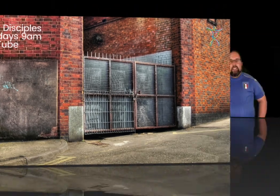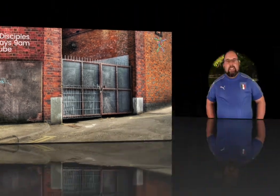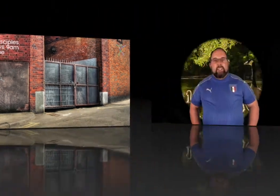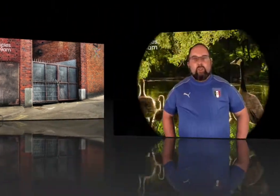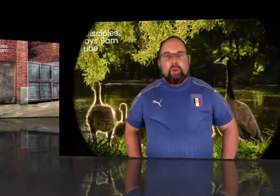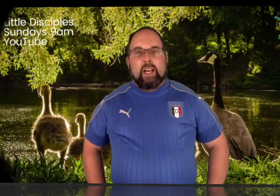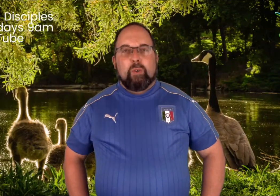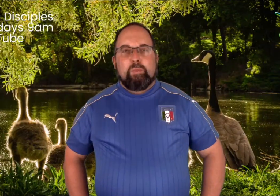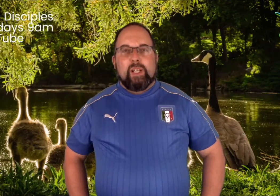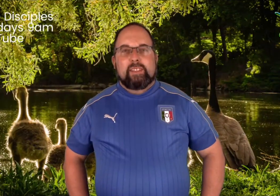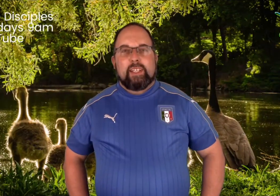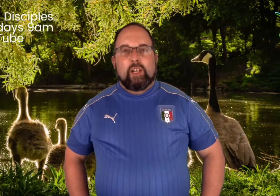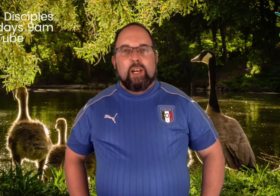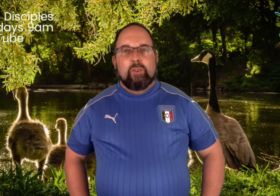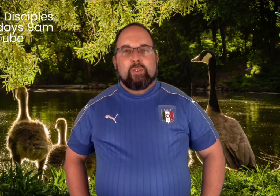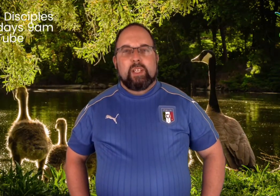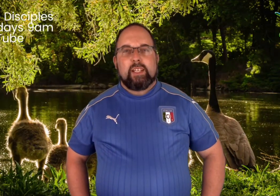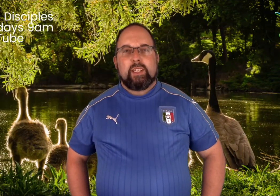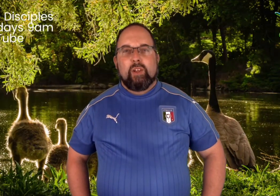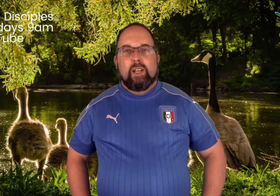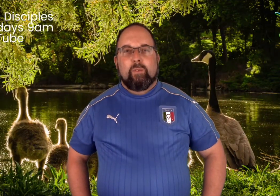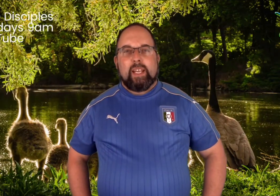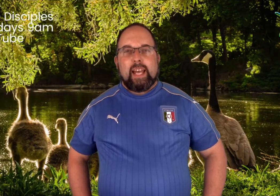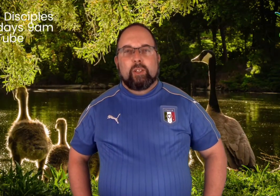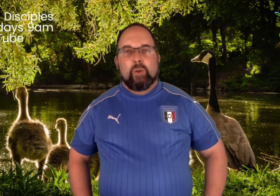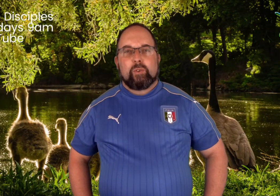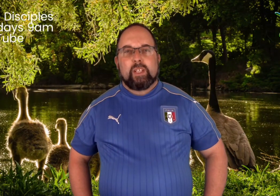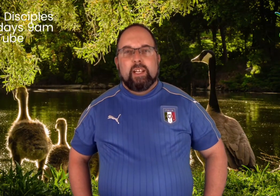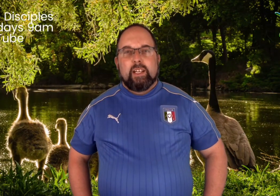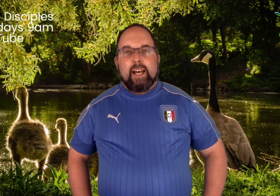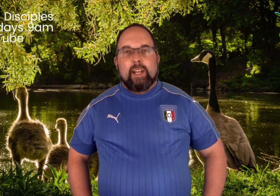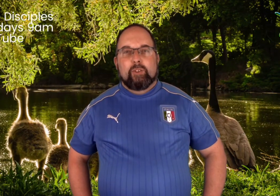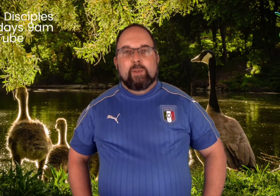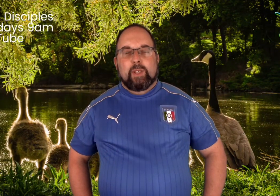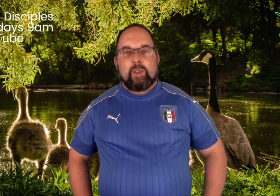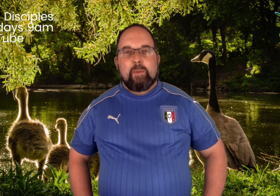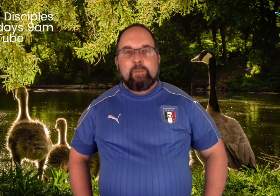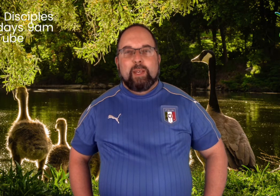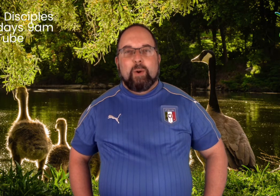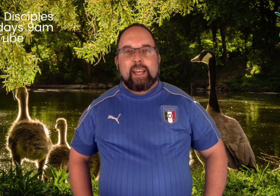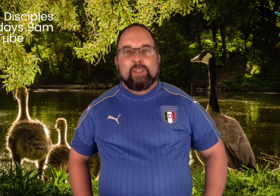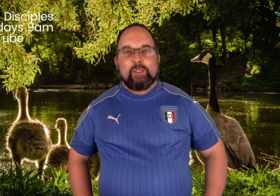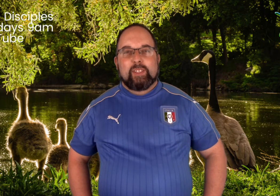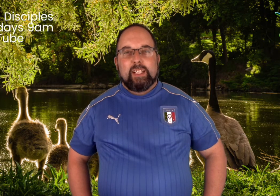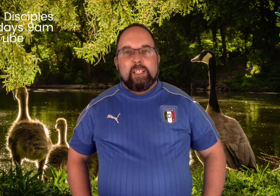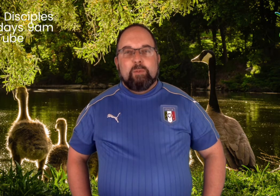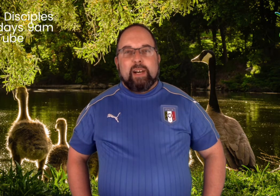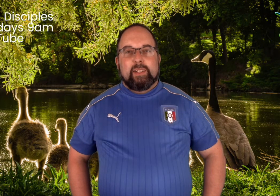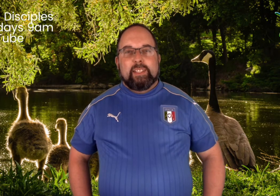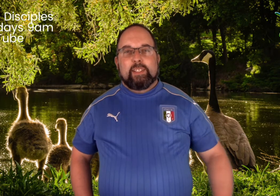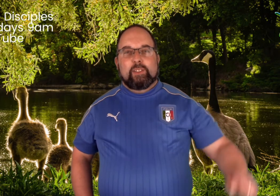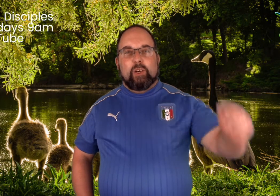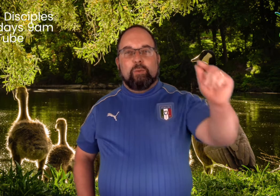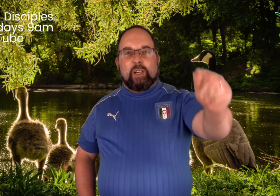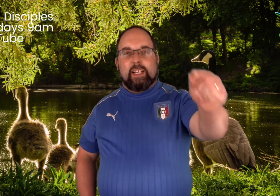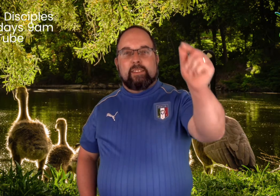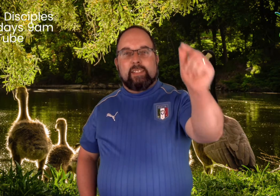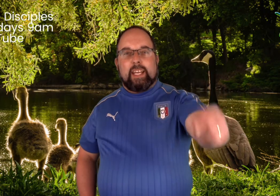Well, boys and girls, you lovely adults. I know sometimes I may be quackers, but the song we're going to sing